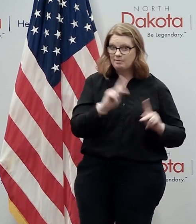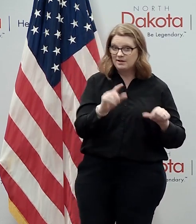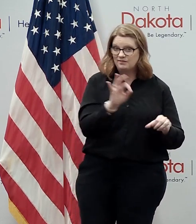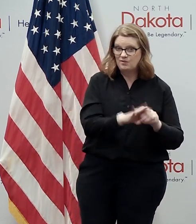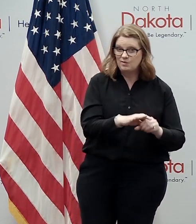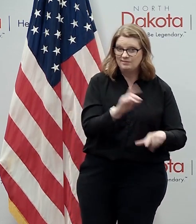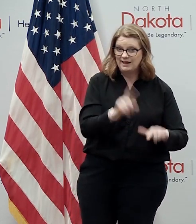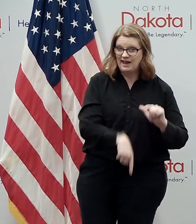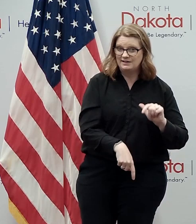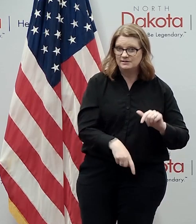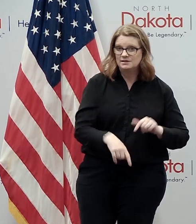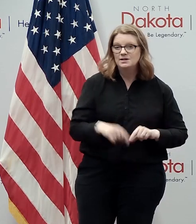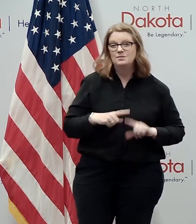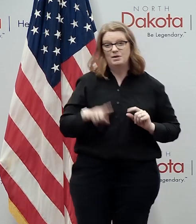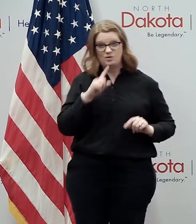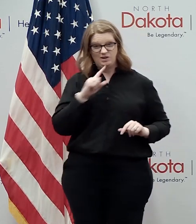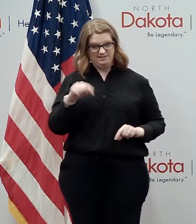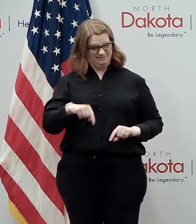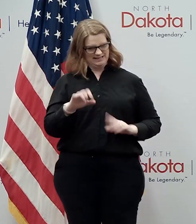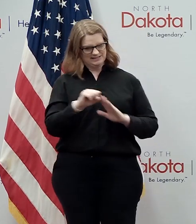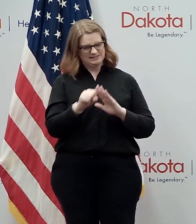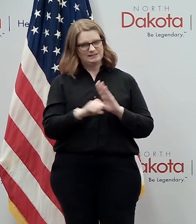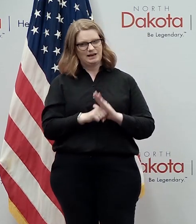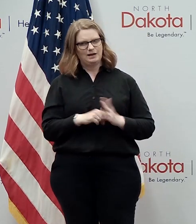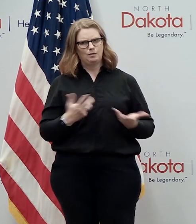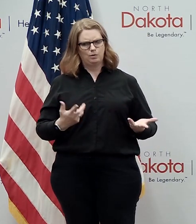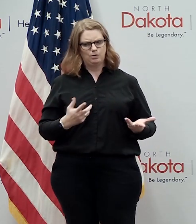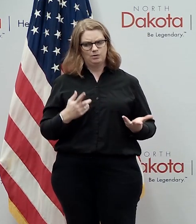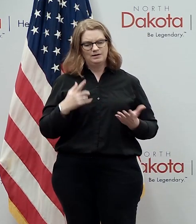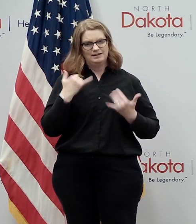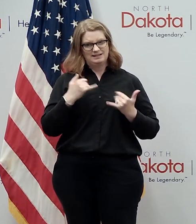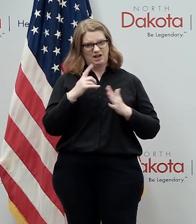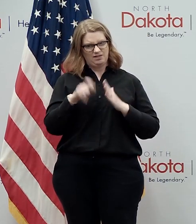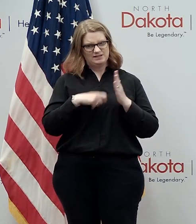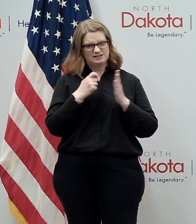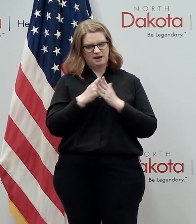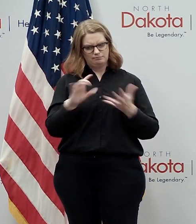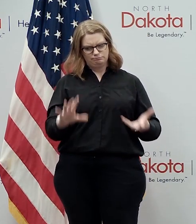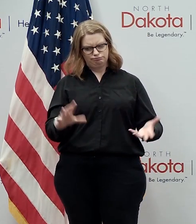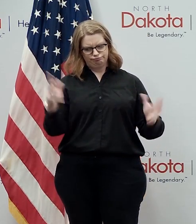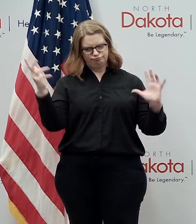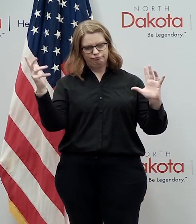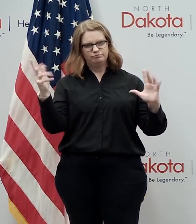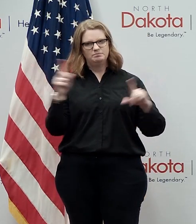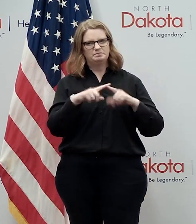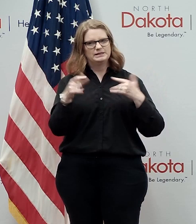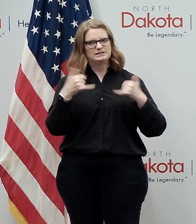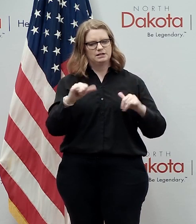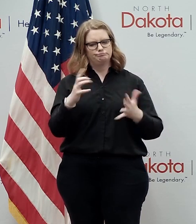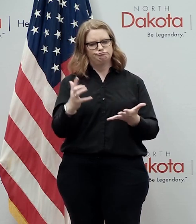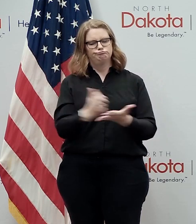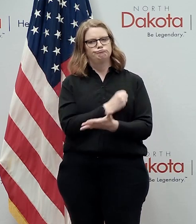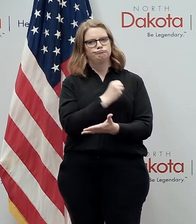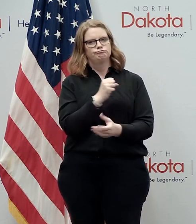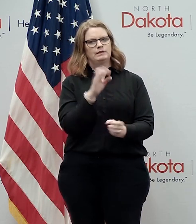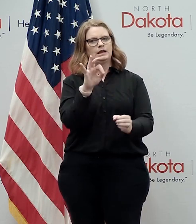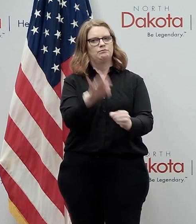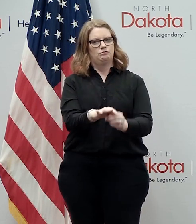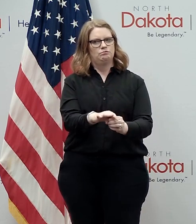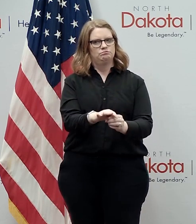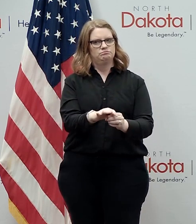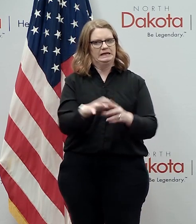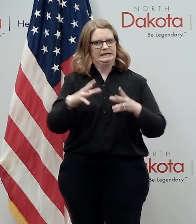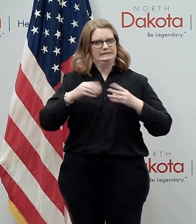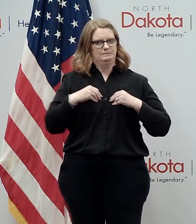happy to see that so many north dakotans even during this time of covid uh exercised that right and fulfilled their civic duty so